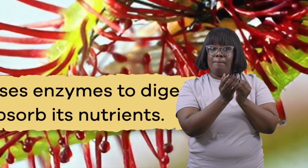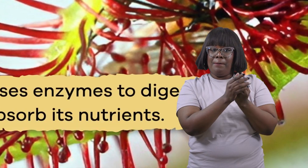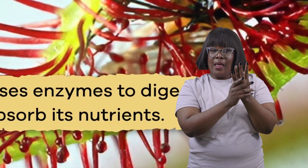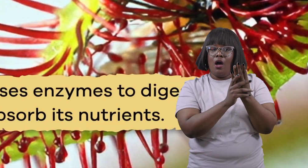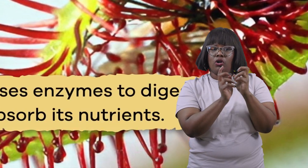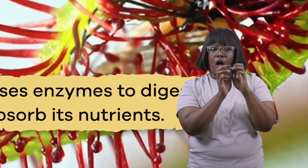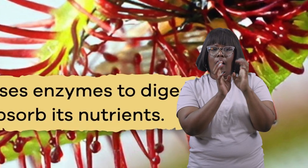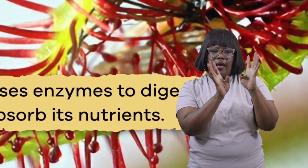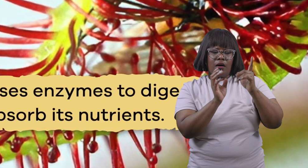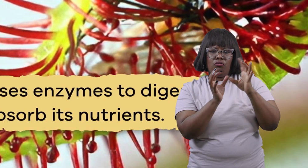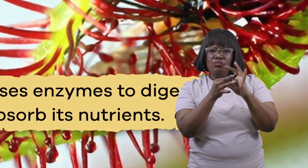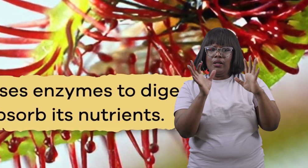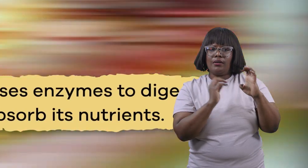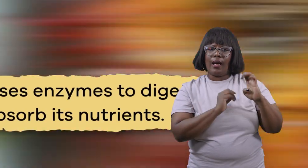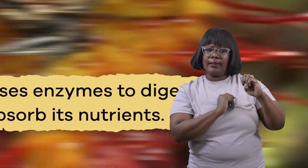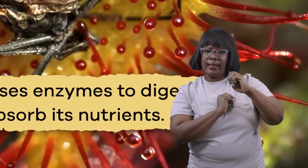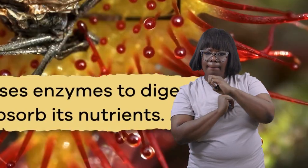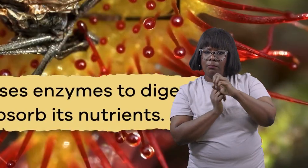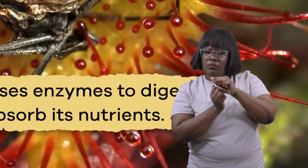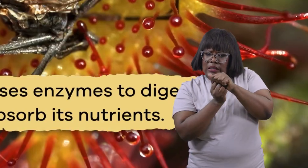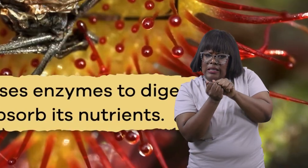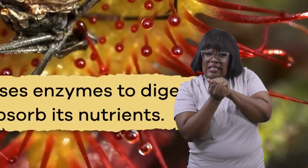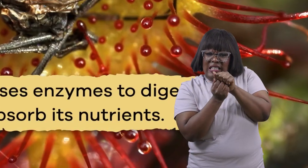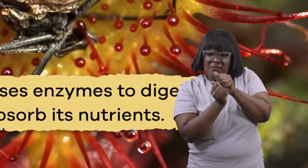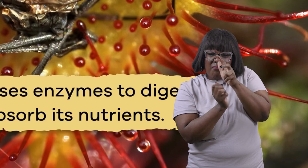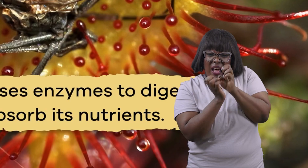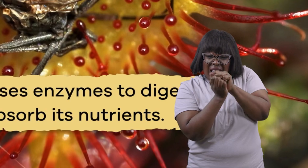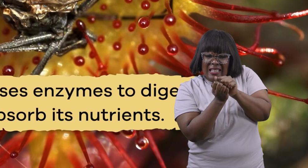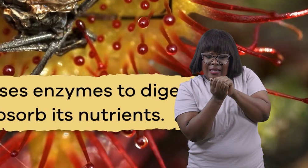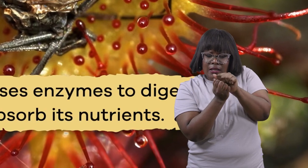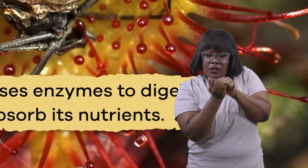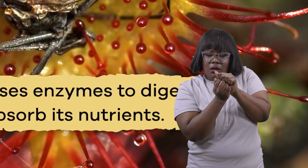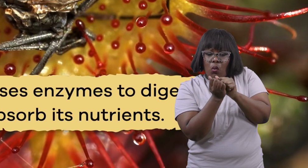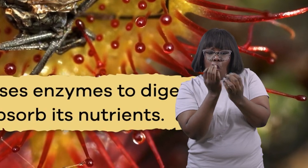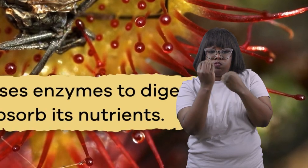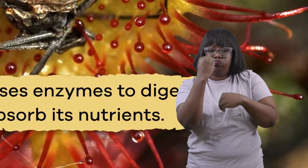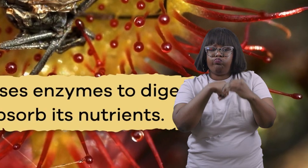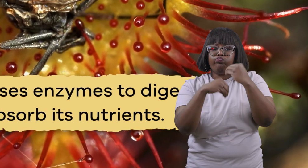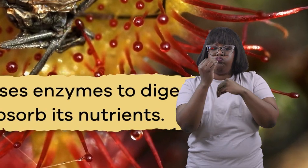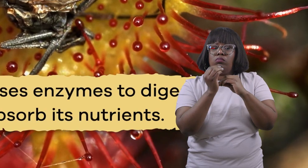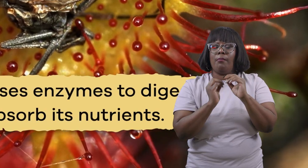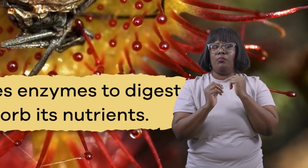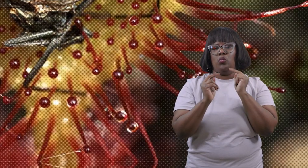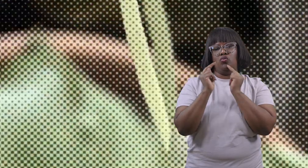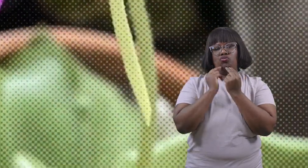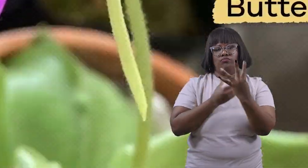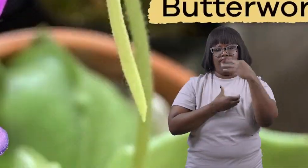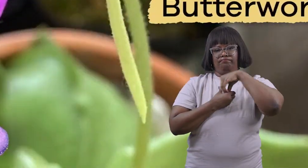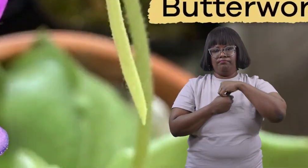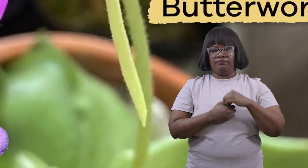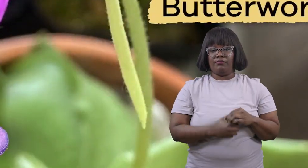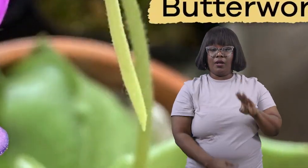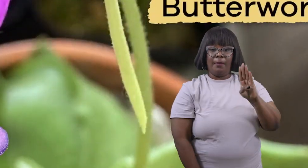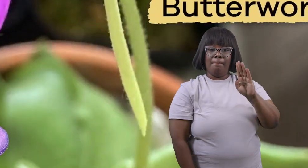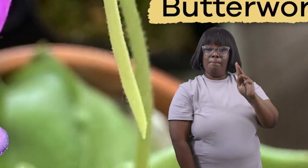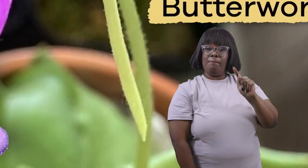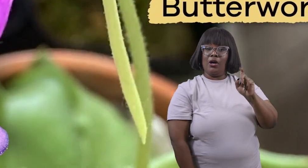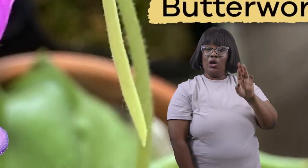releases enzymes to digest the insect and absorb its nutrients here's a fun name for another